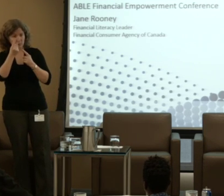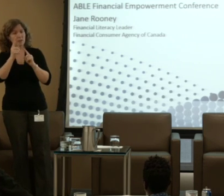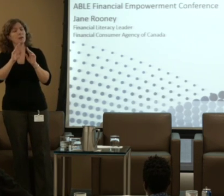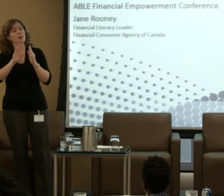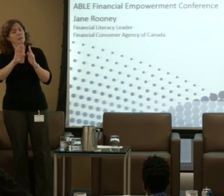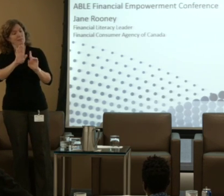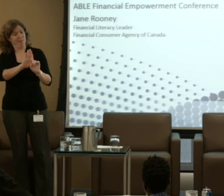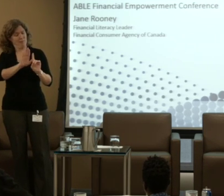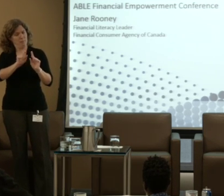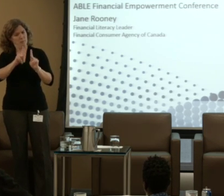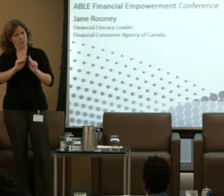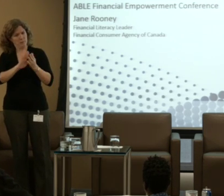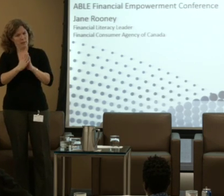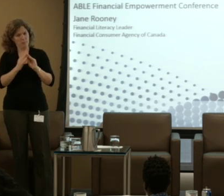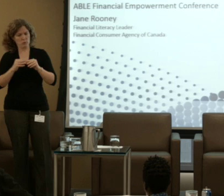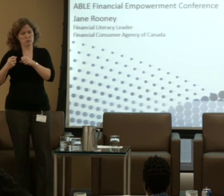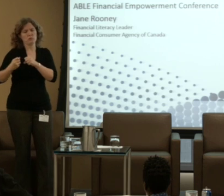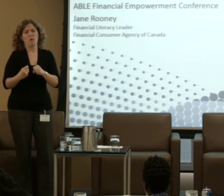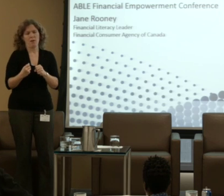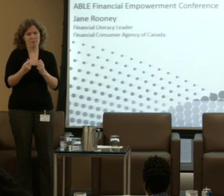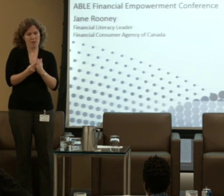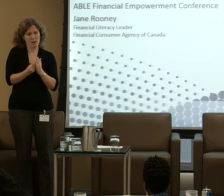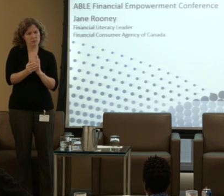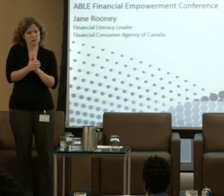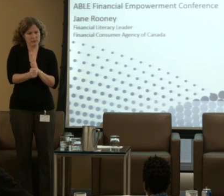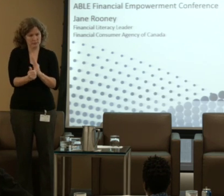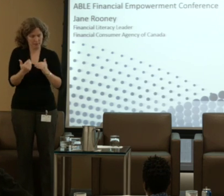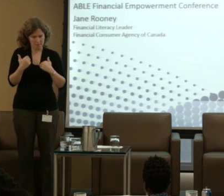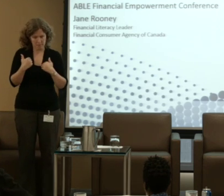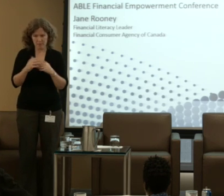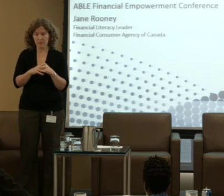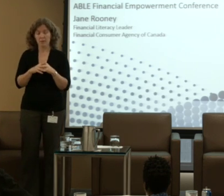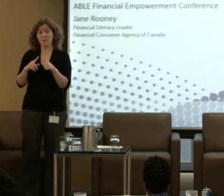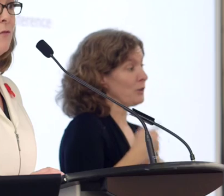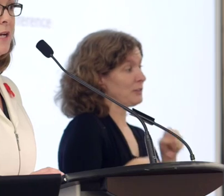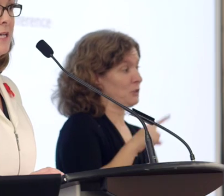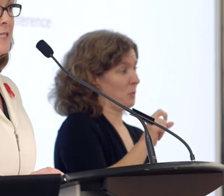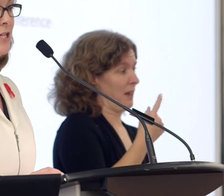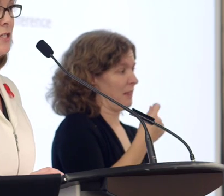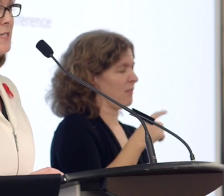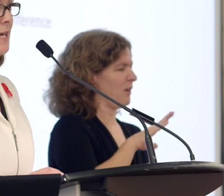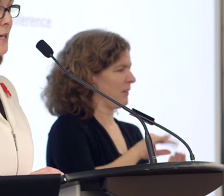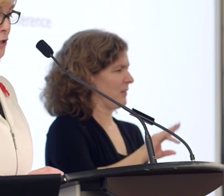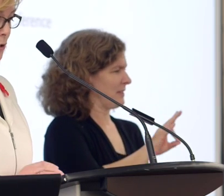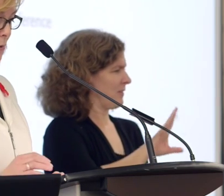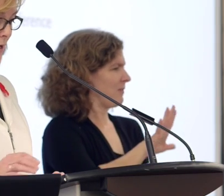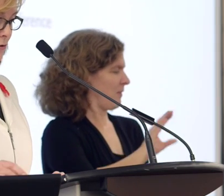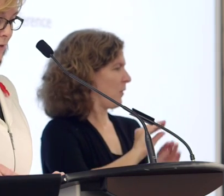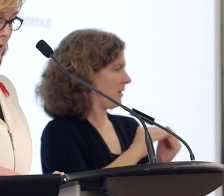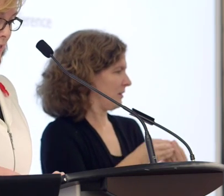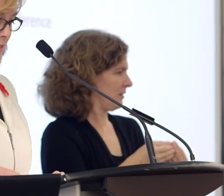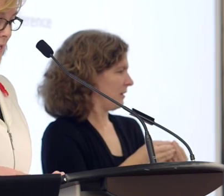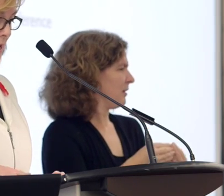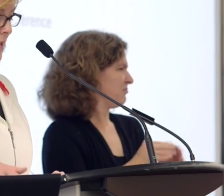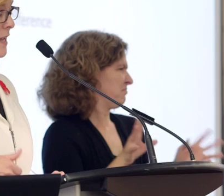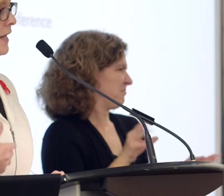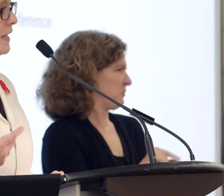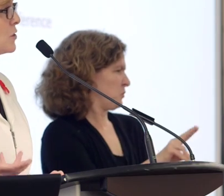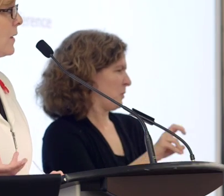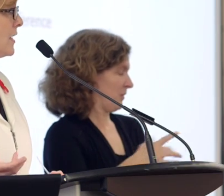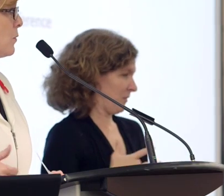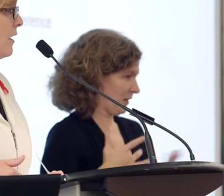an individual's financial well-being. That first year, there were 75 organizations that had 200 events.